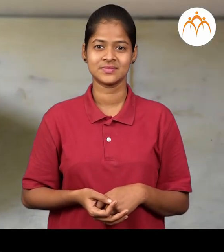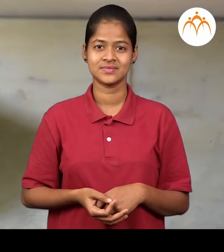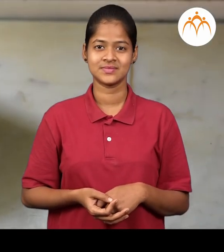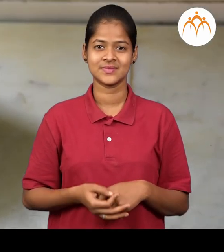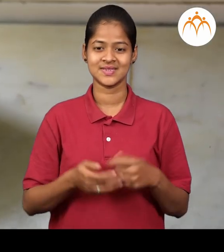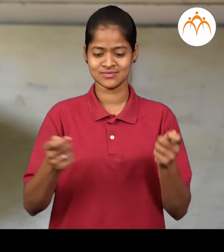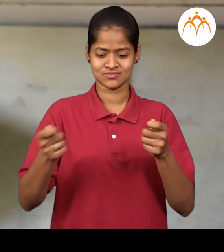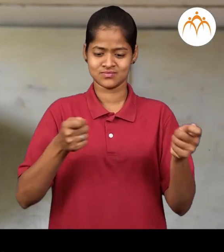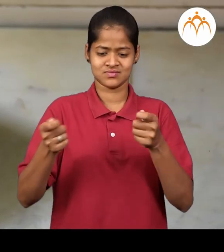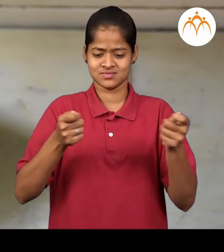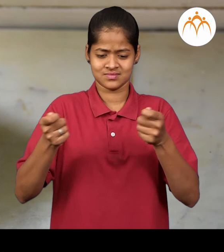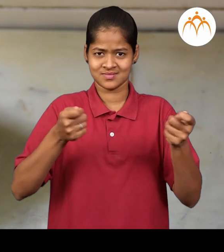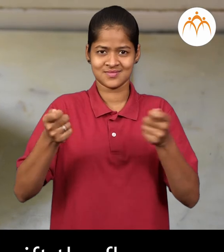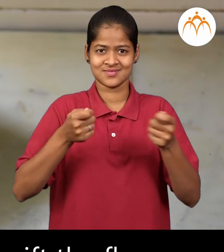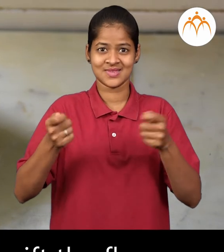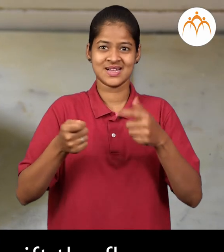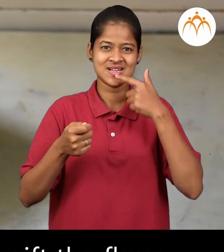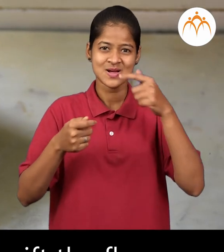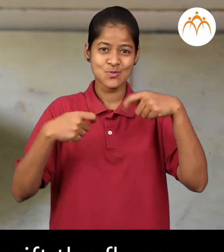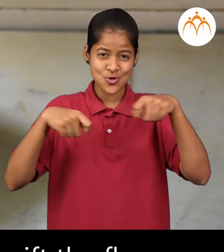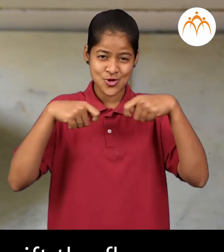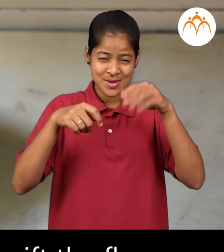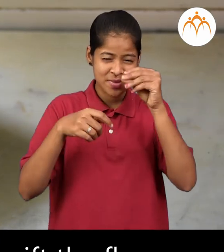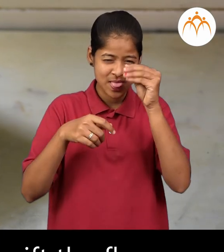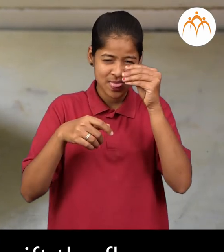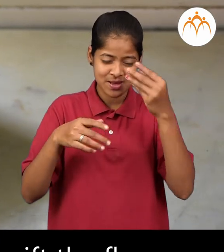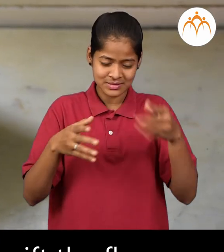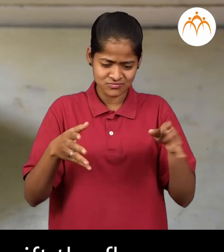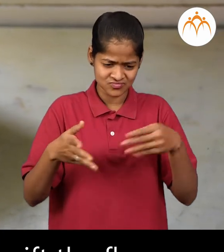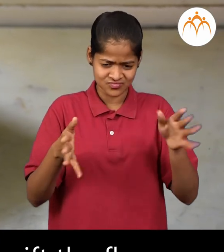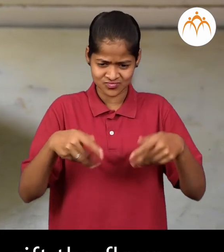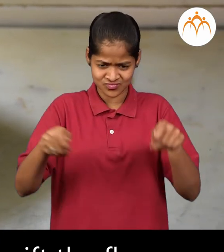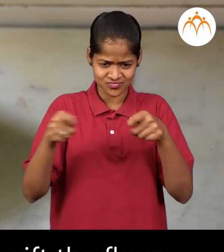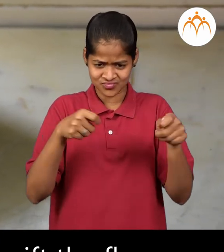Sieve we use strainer to sift the floor.